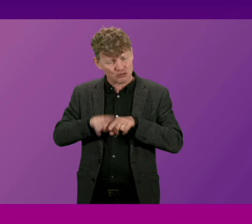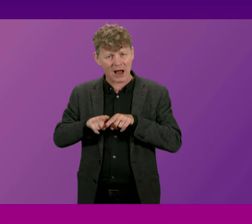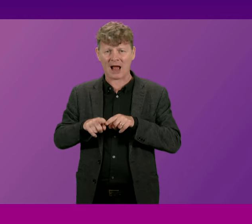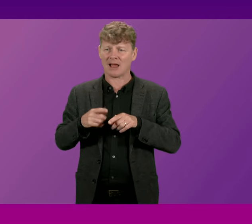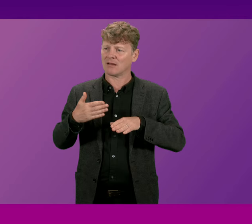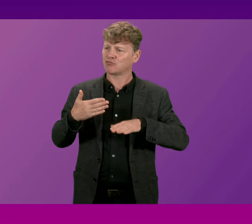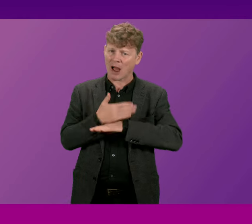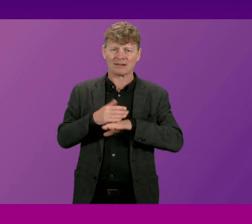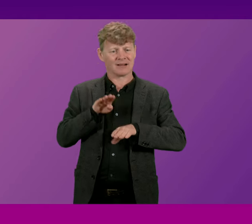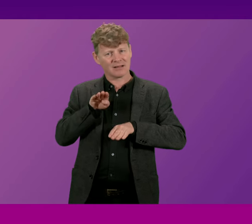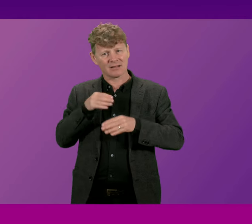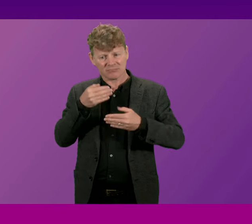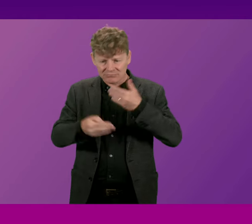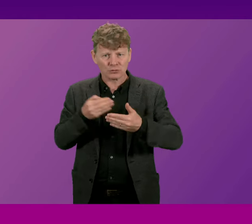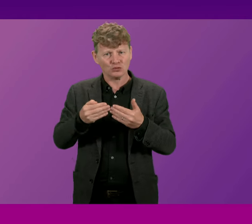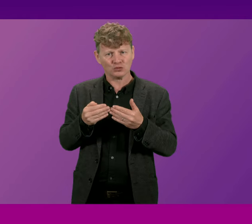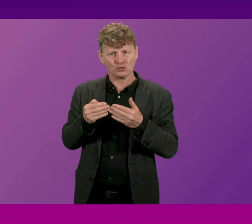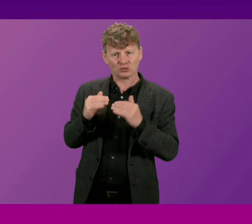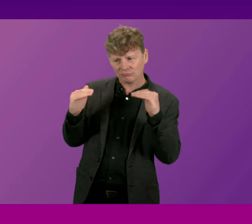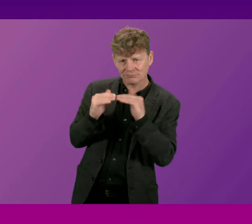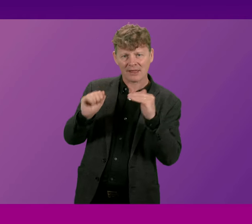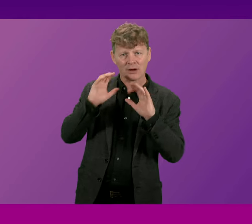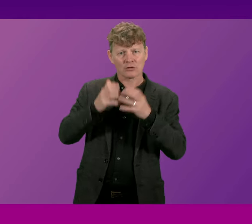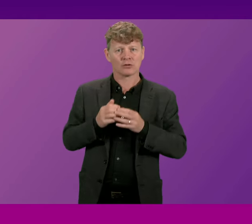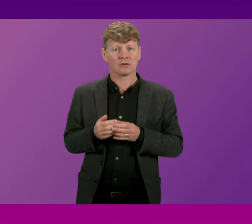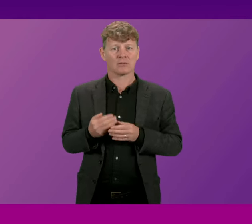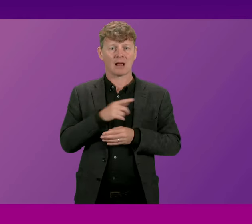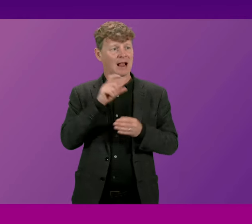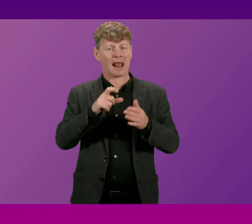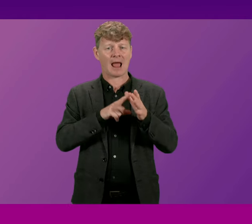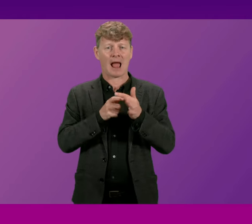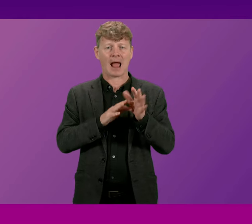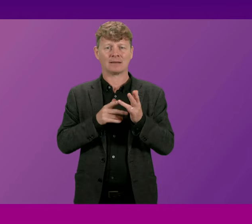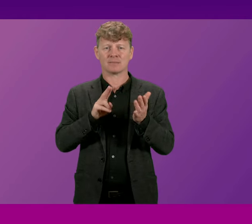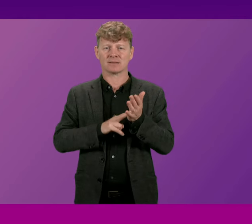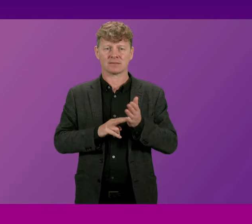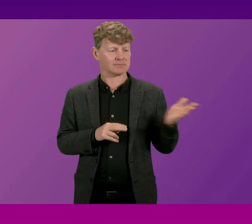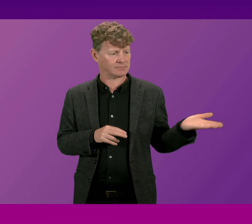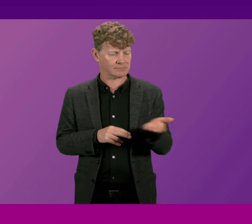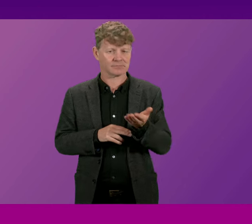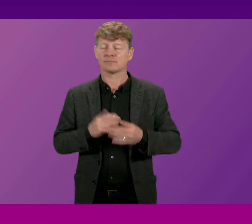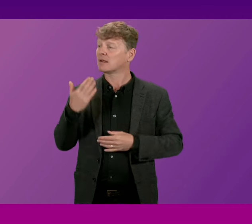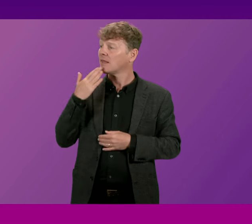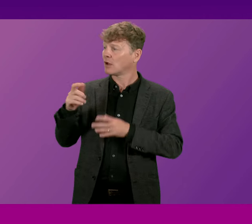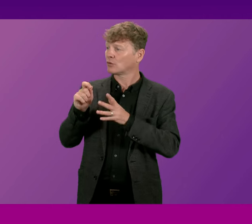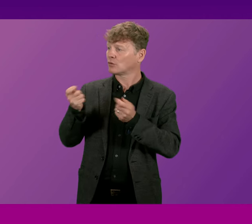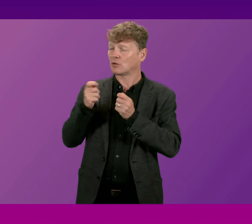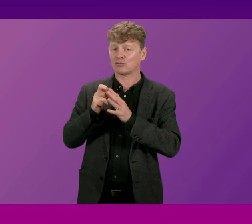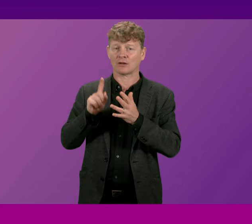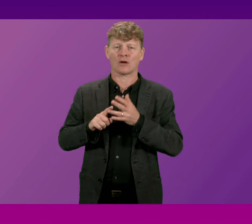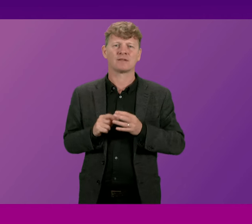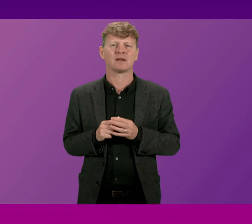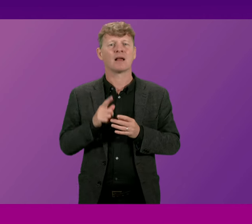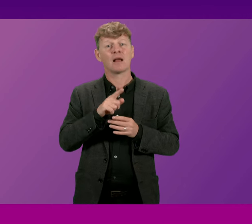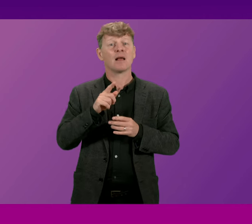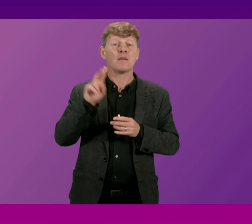address the issues that are of concern Clare Adamson Thank you Parents and